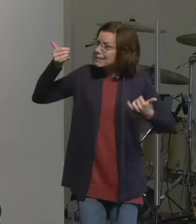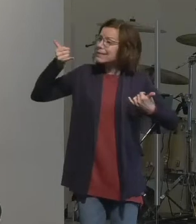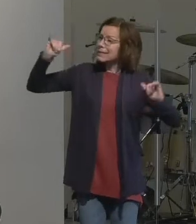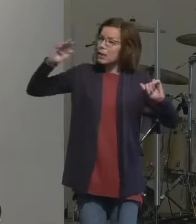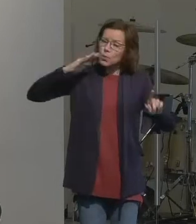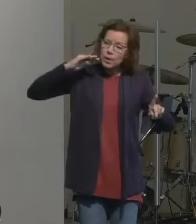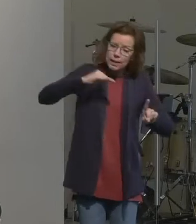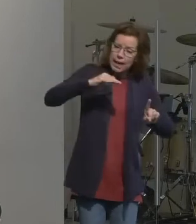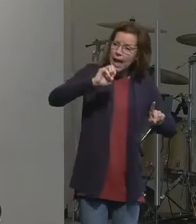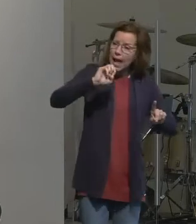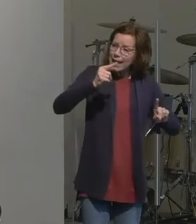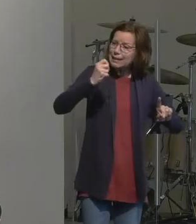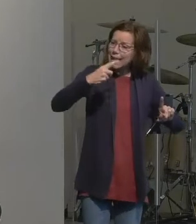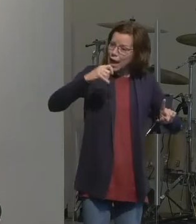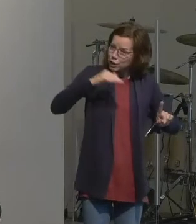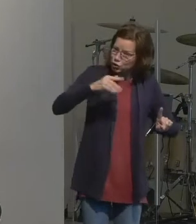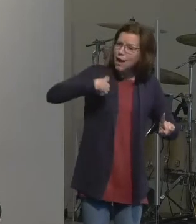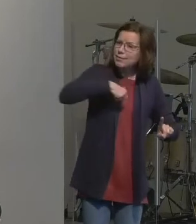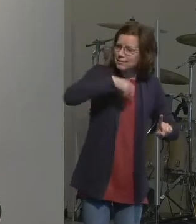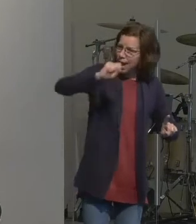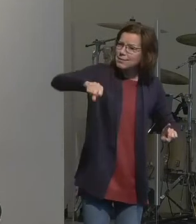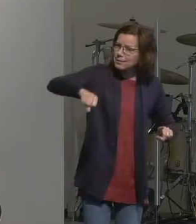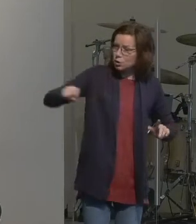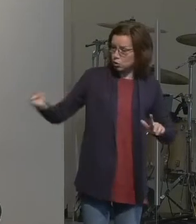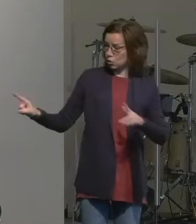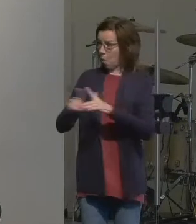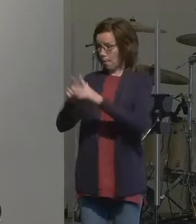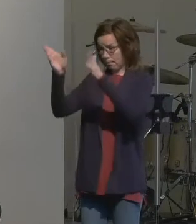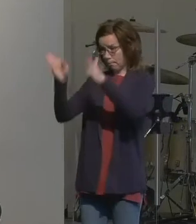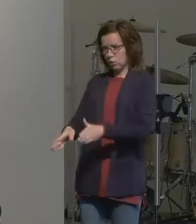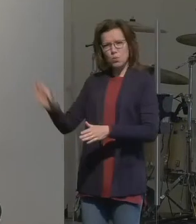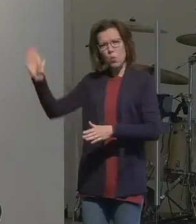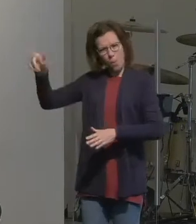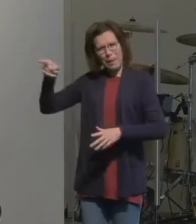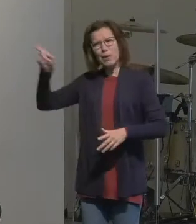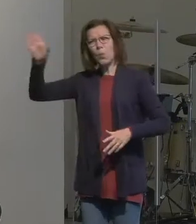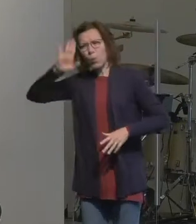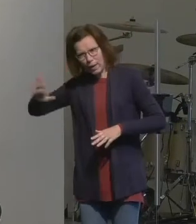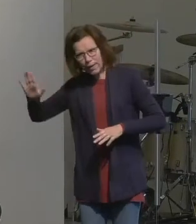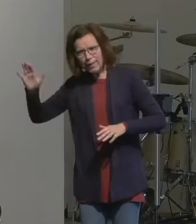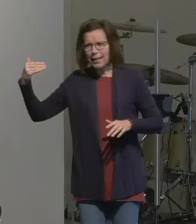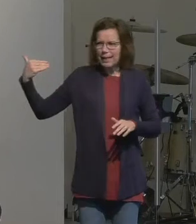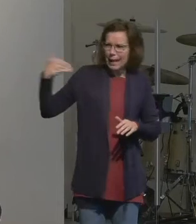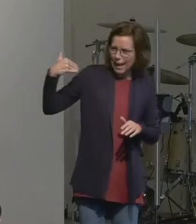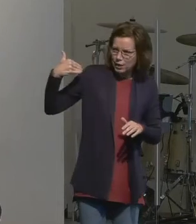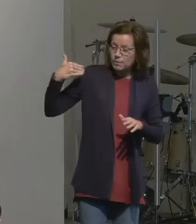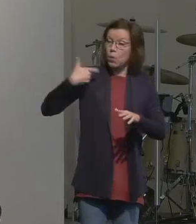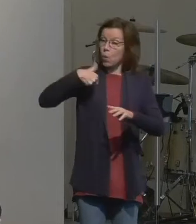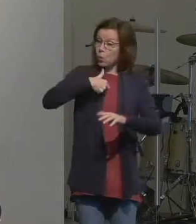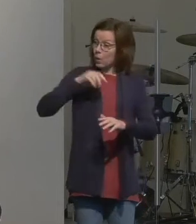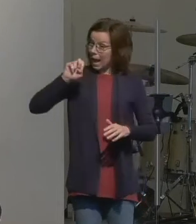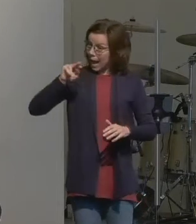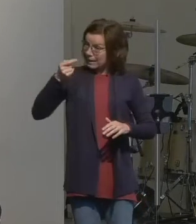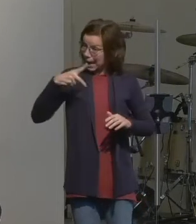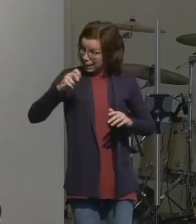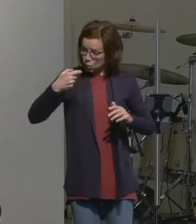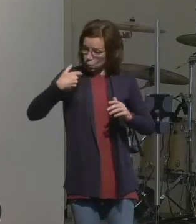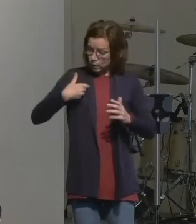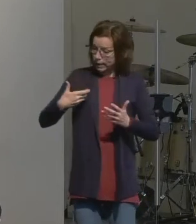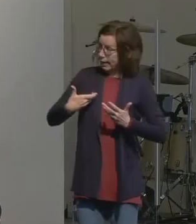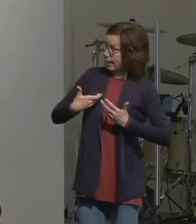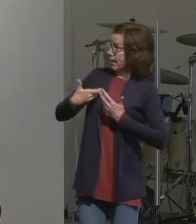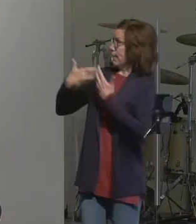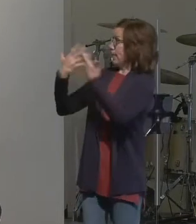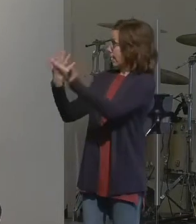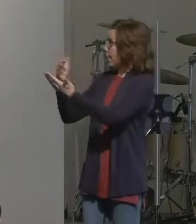thing about it when God engages us that gets us sometimes is that when we engage God, we normally go to God with what we want from God.